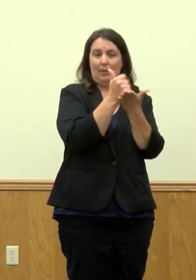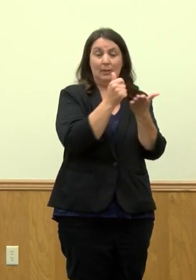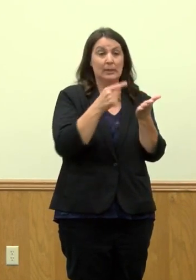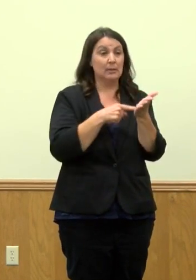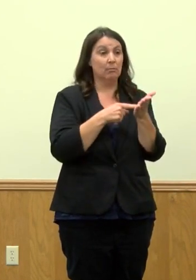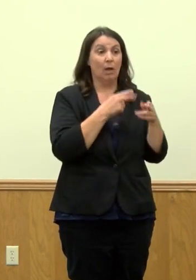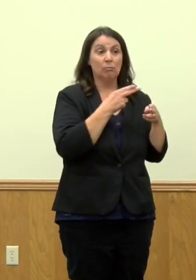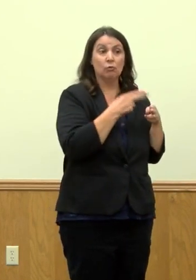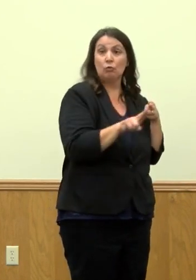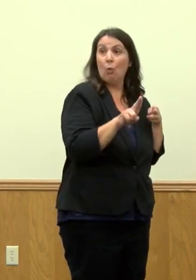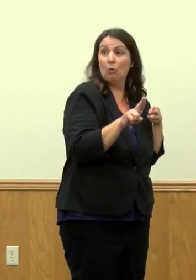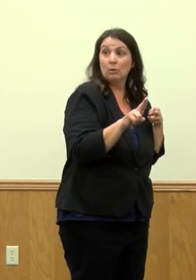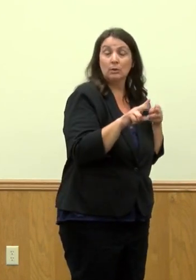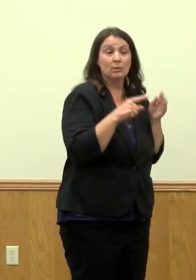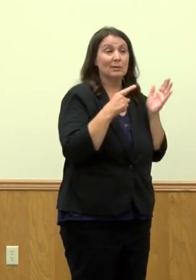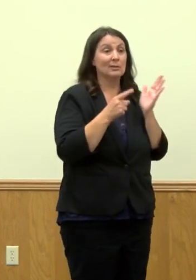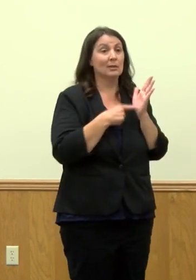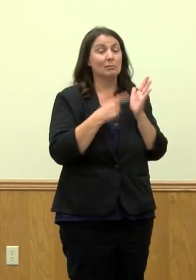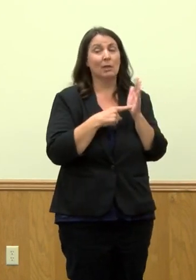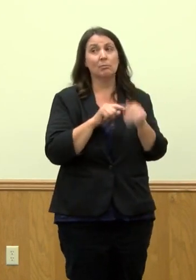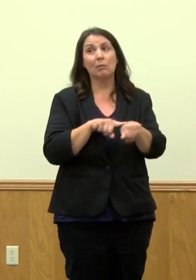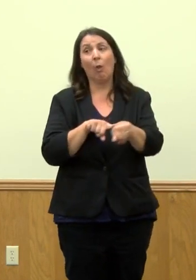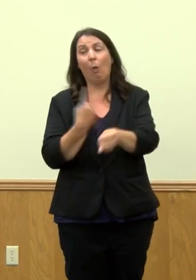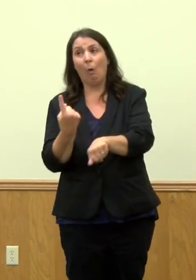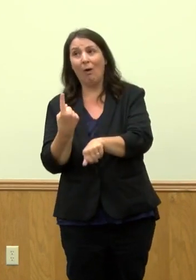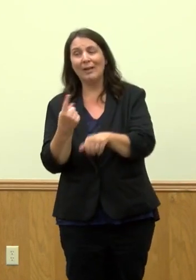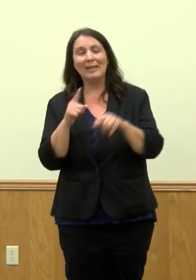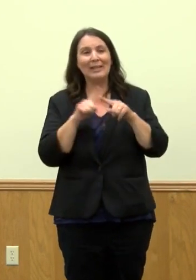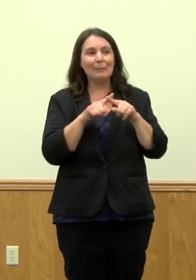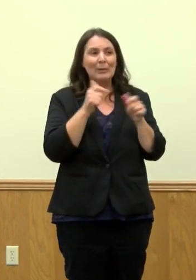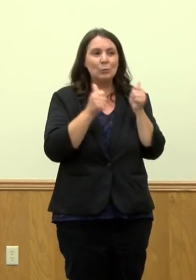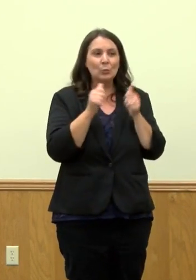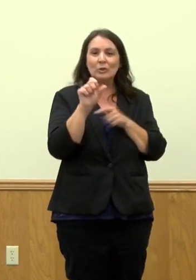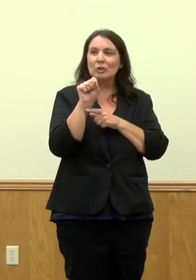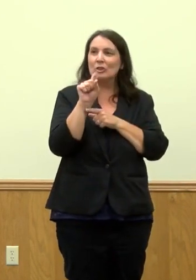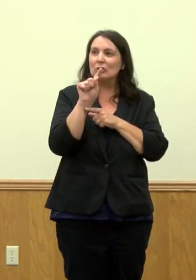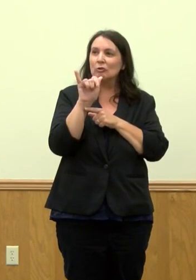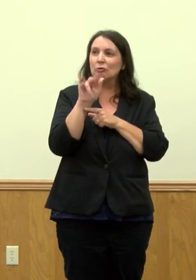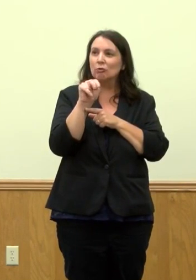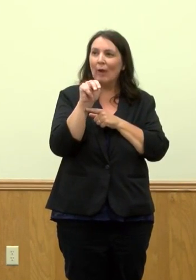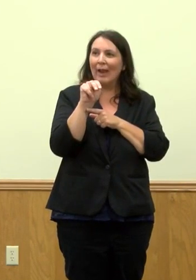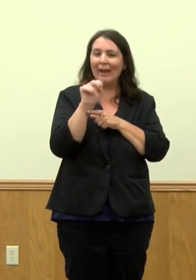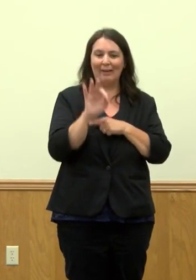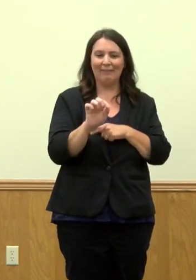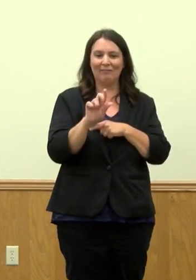be a very short season, or it can be very long. It depends on which strain takes hold for that year.